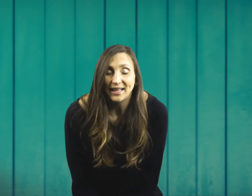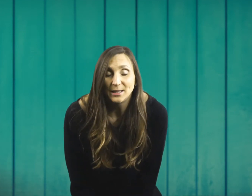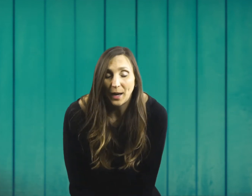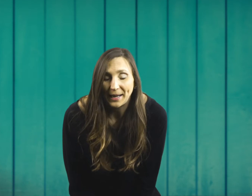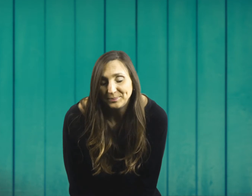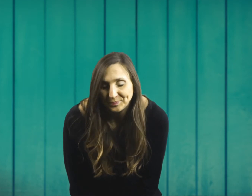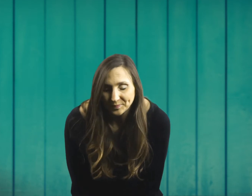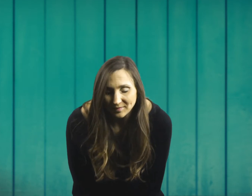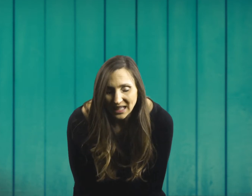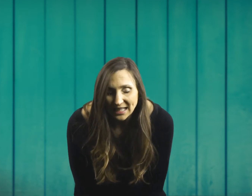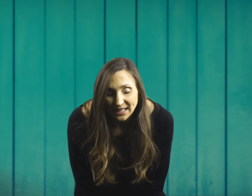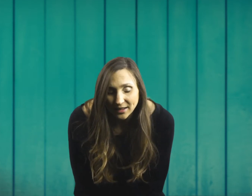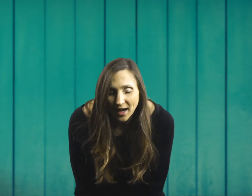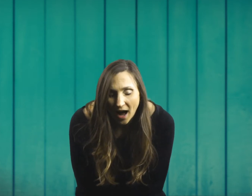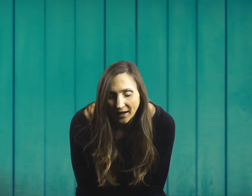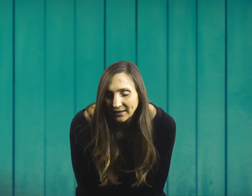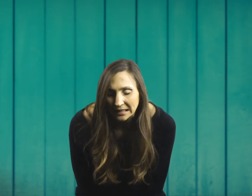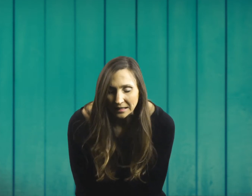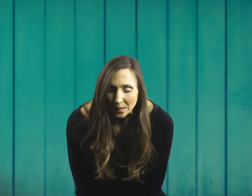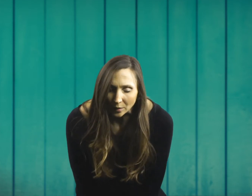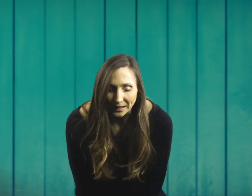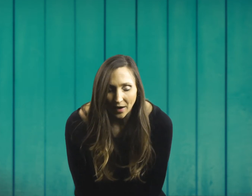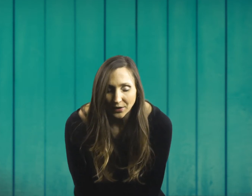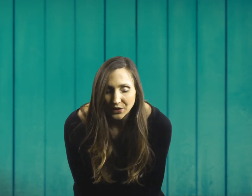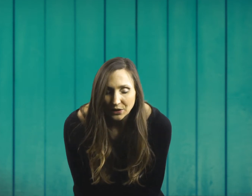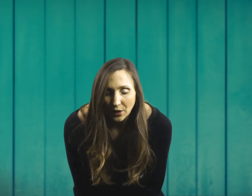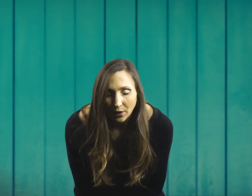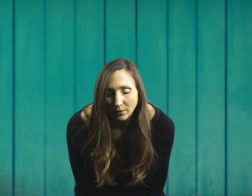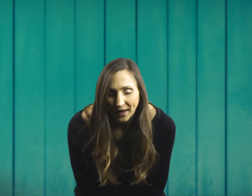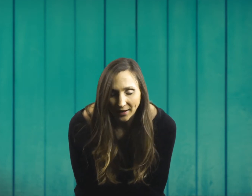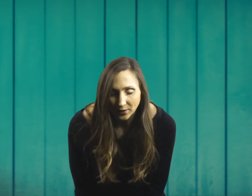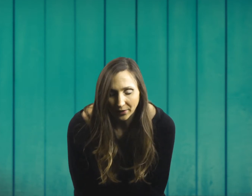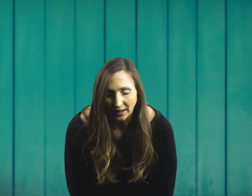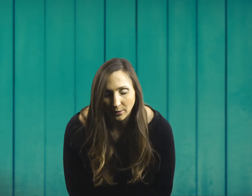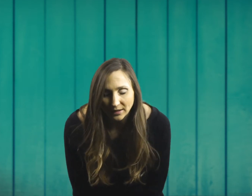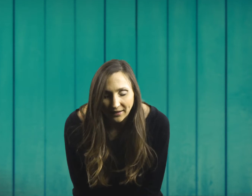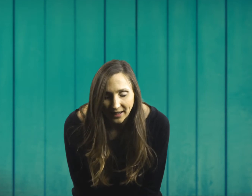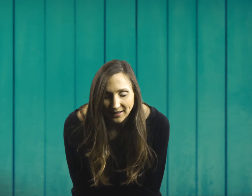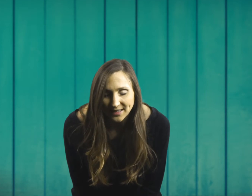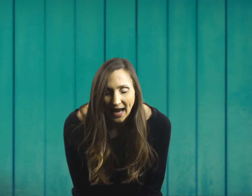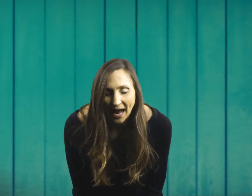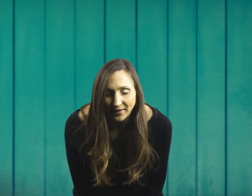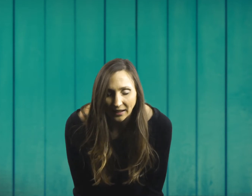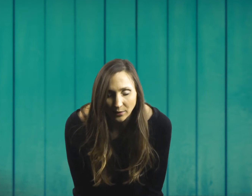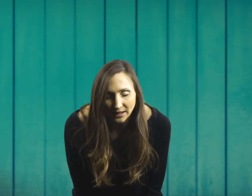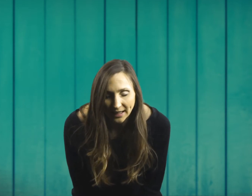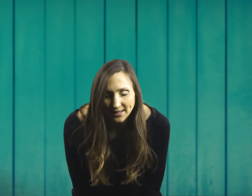Let's pray. Dear God, we are so thankful that you love us and that you lead us